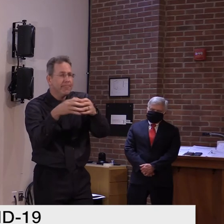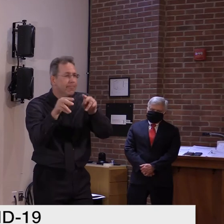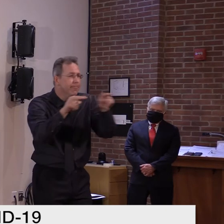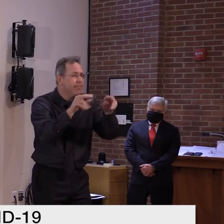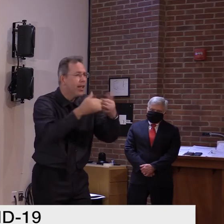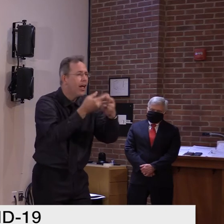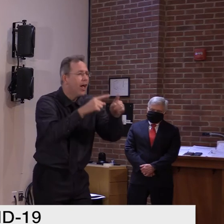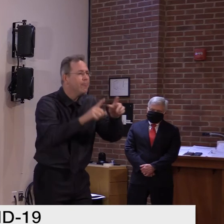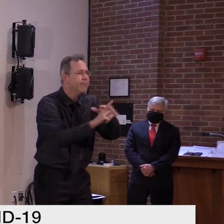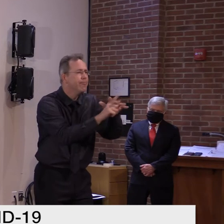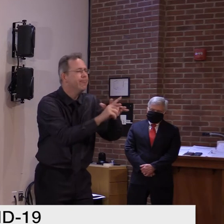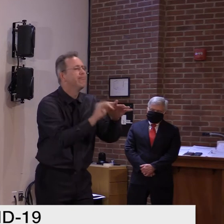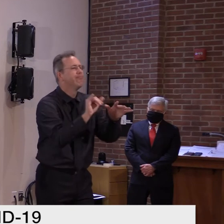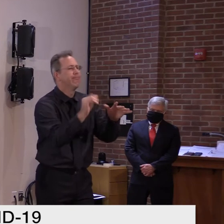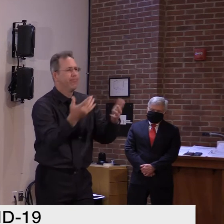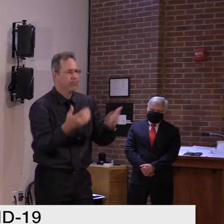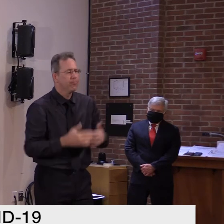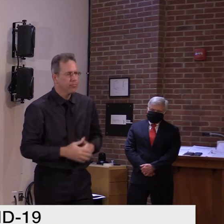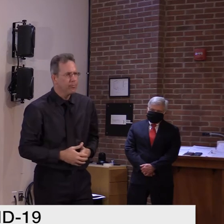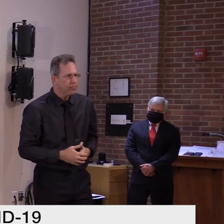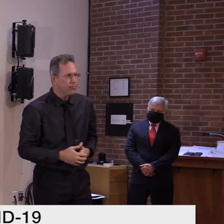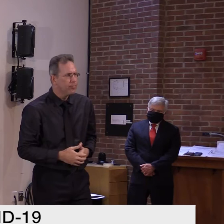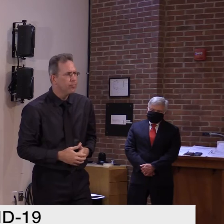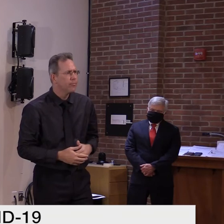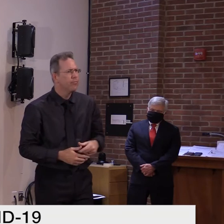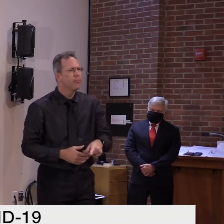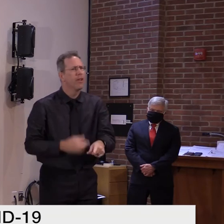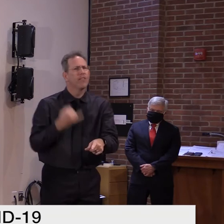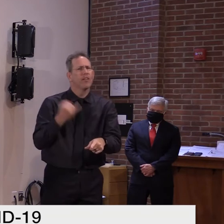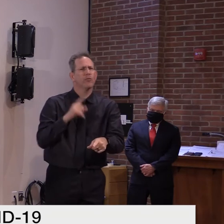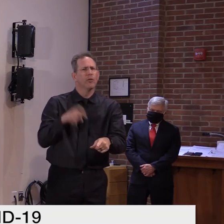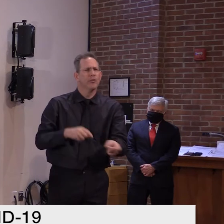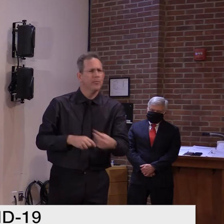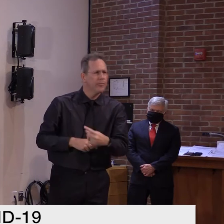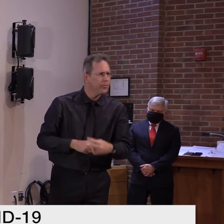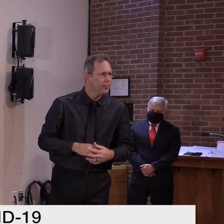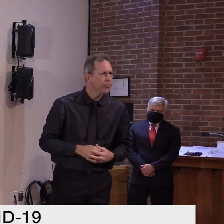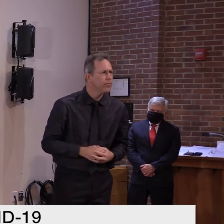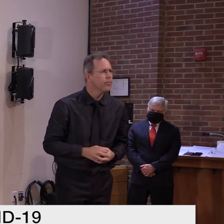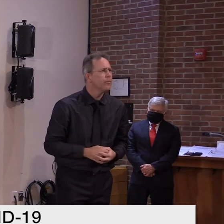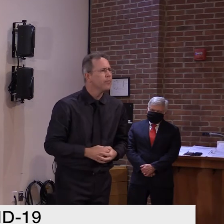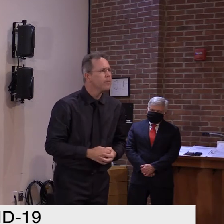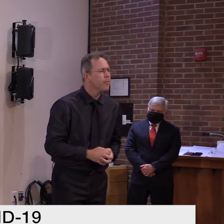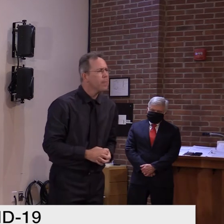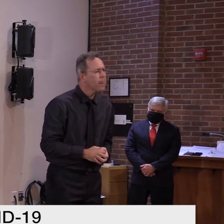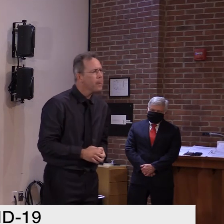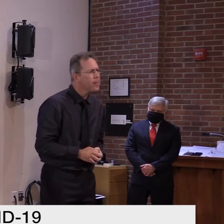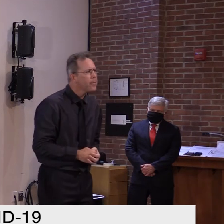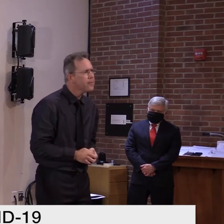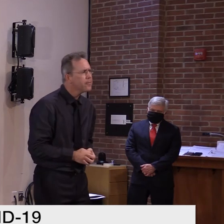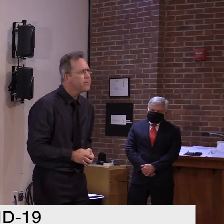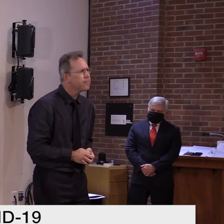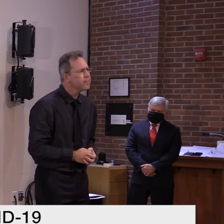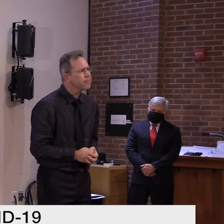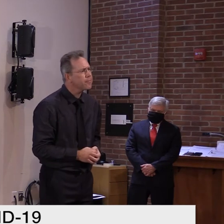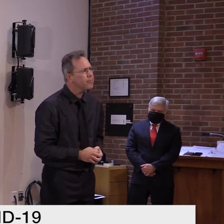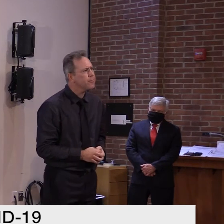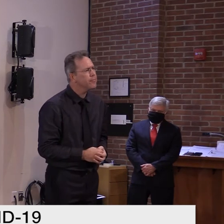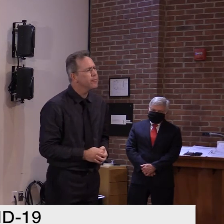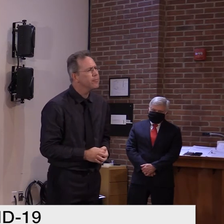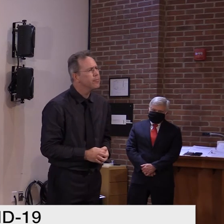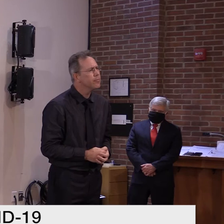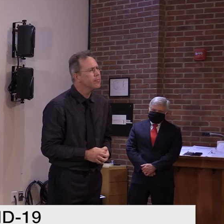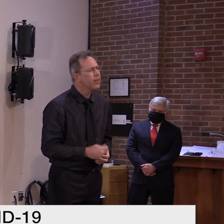Okay, and I guess the second question here is a little less direct. And I've been trying to work through some